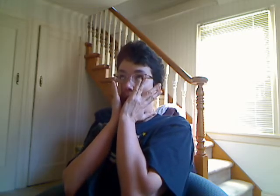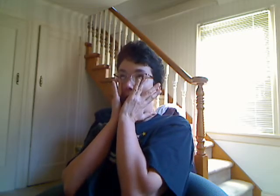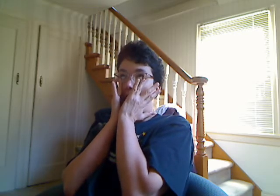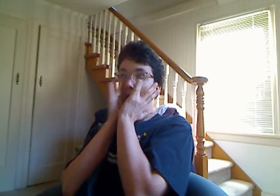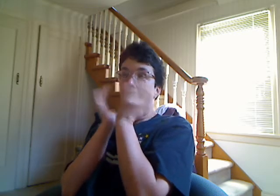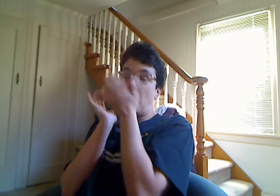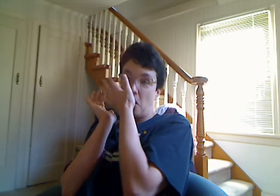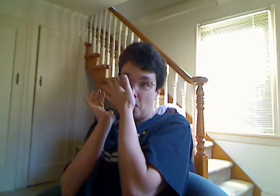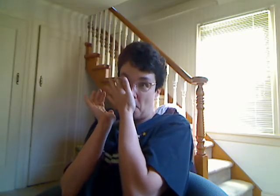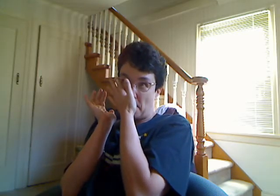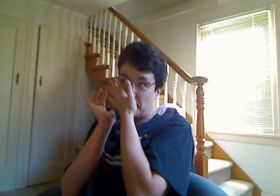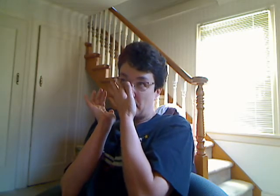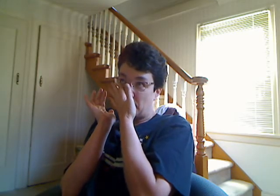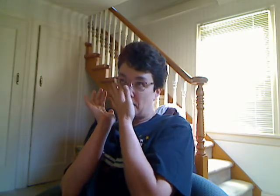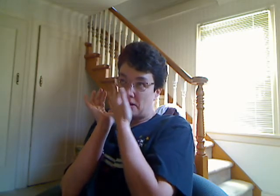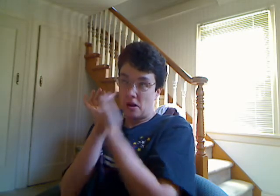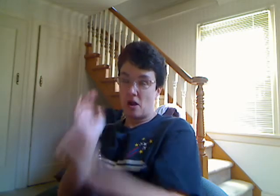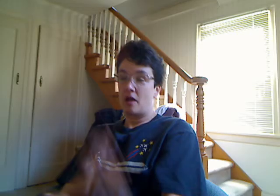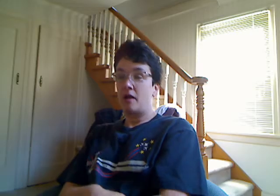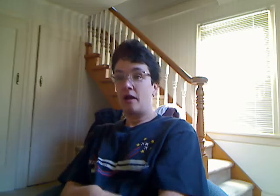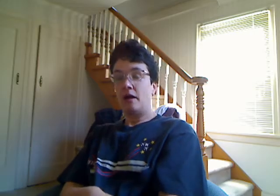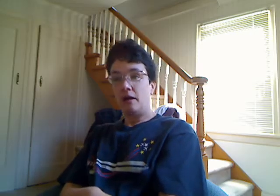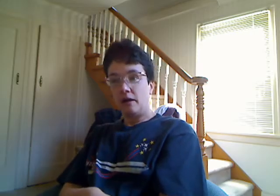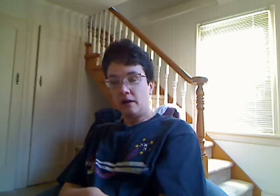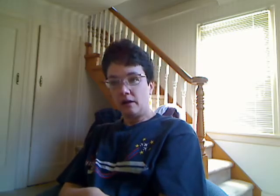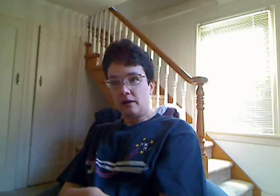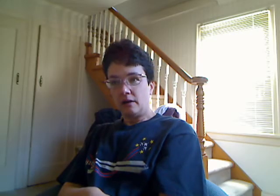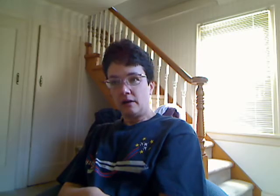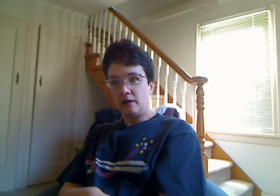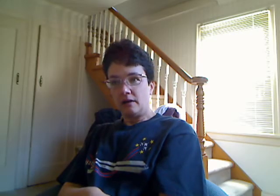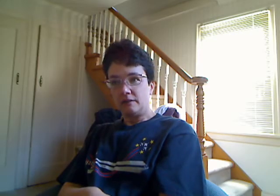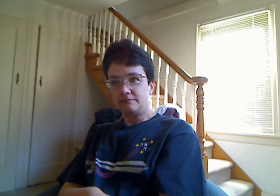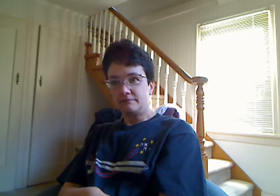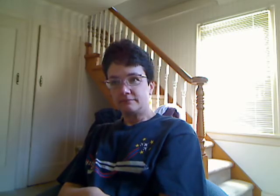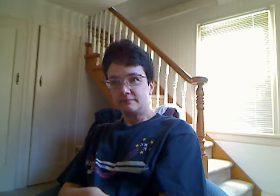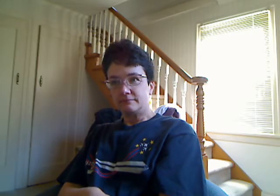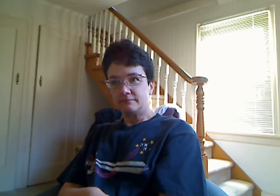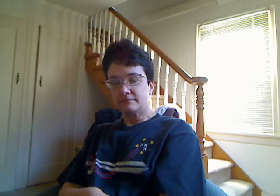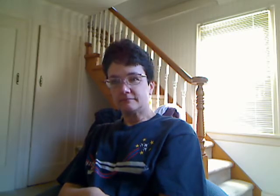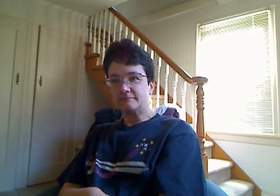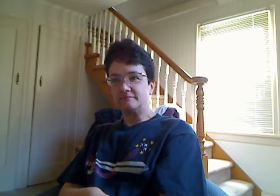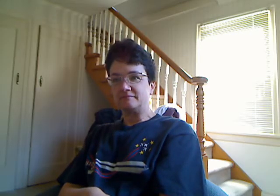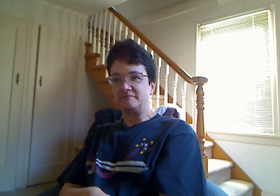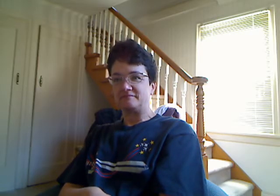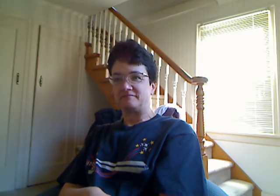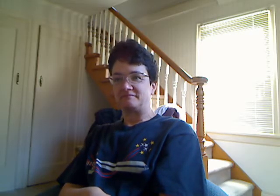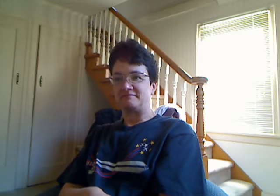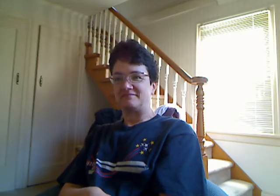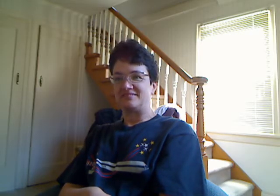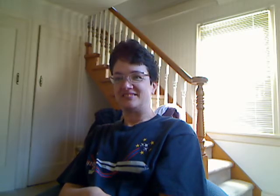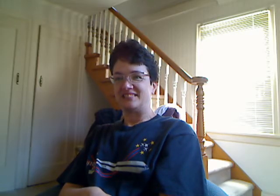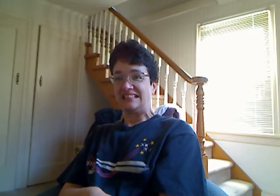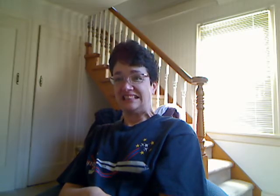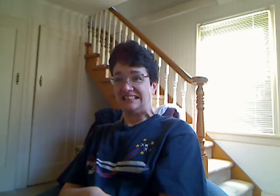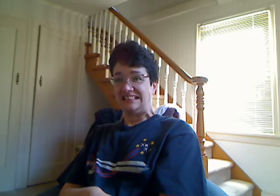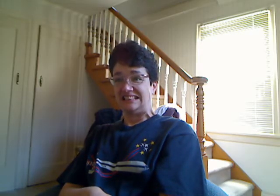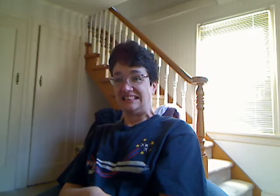this. You taste- Oh my god. You taste just that, and it's a lot more- Ugh. It's a lot more